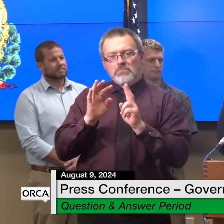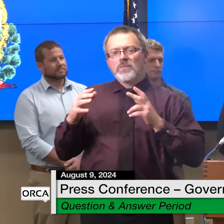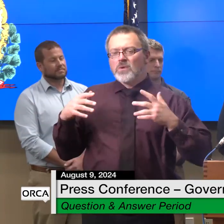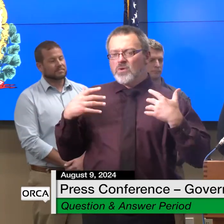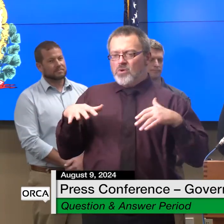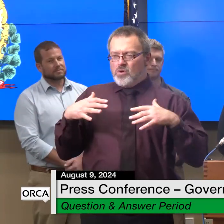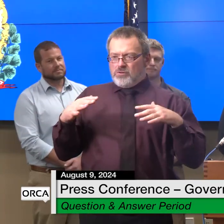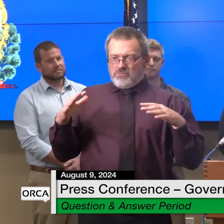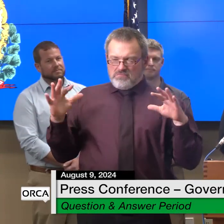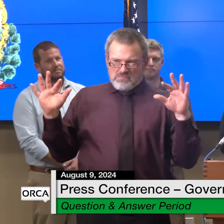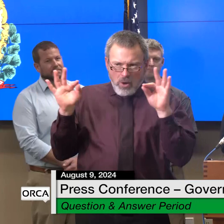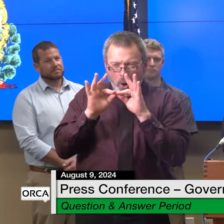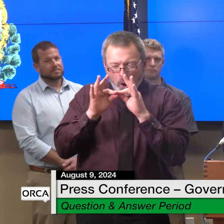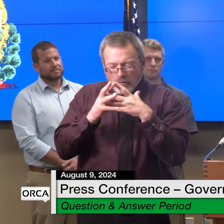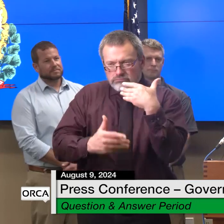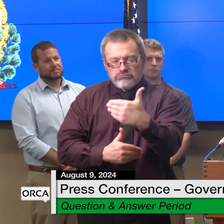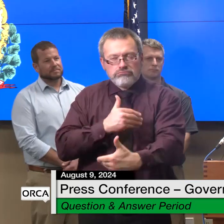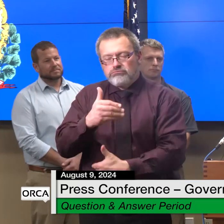of this program